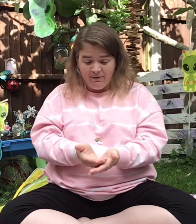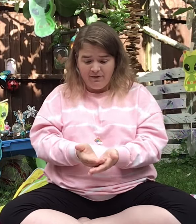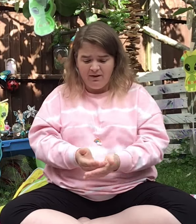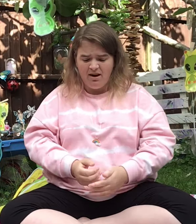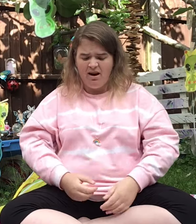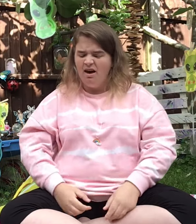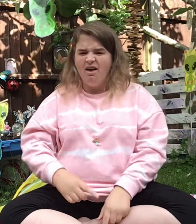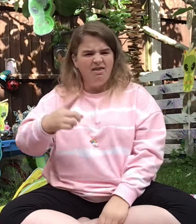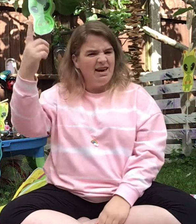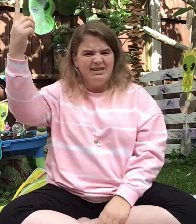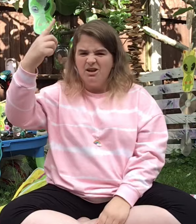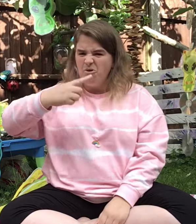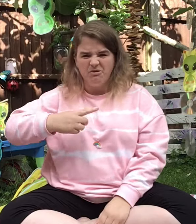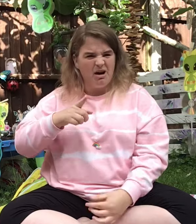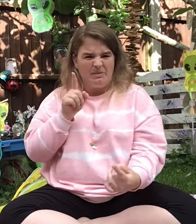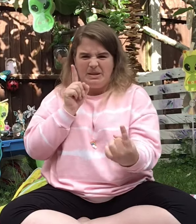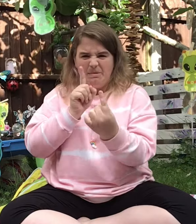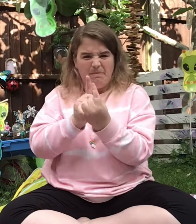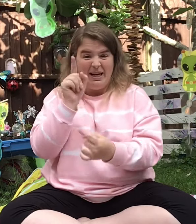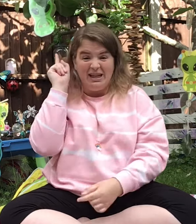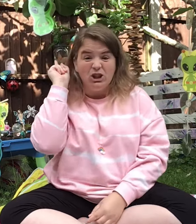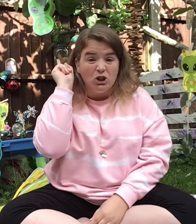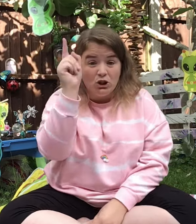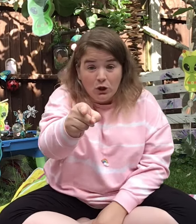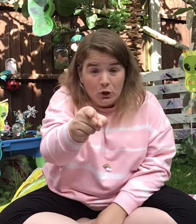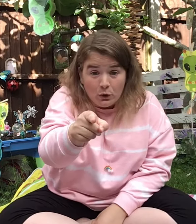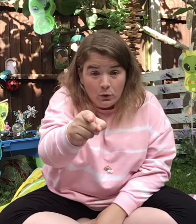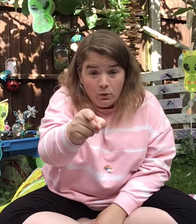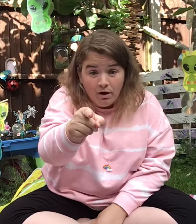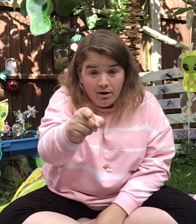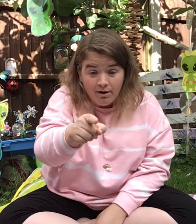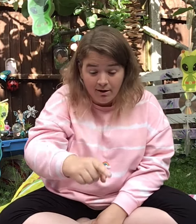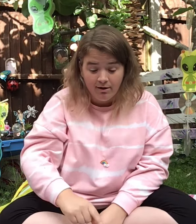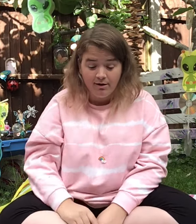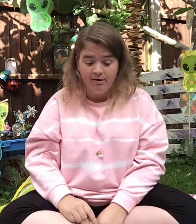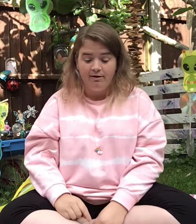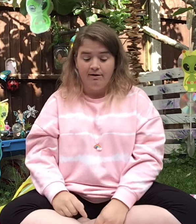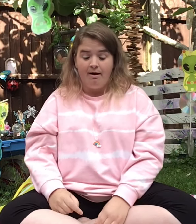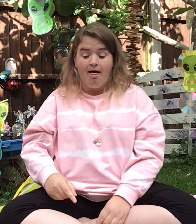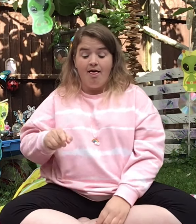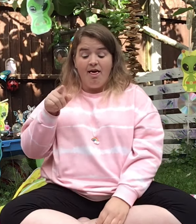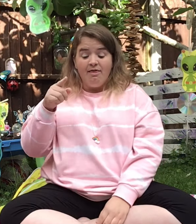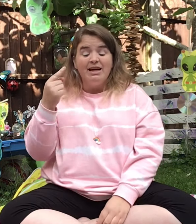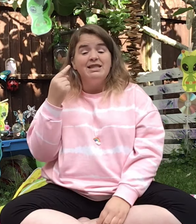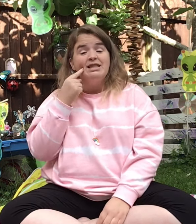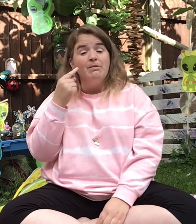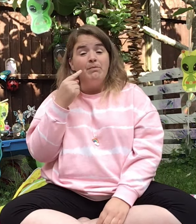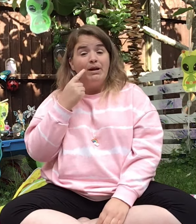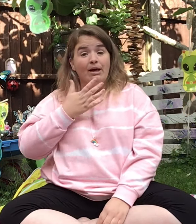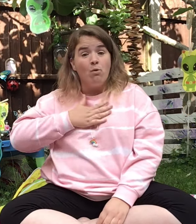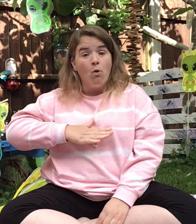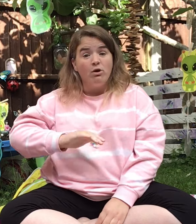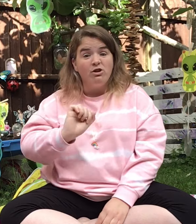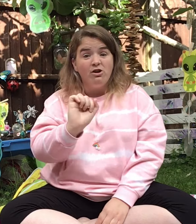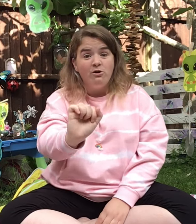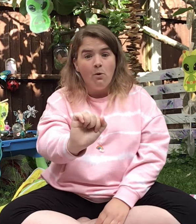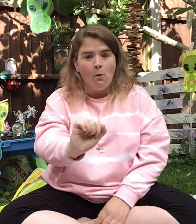They don't come to meet you. They simply want your